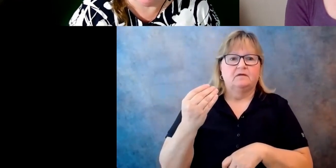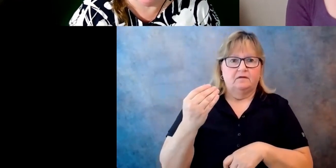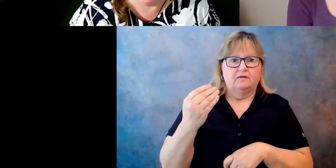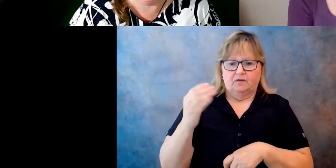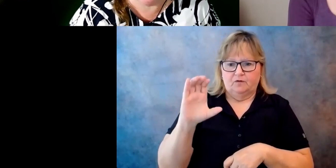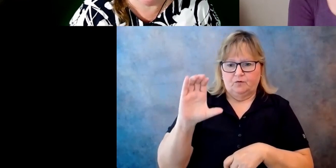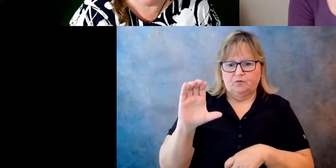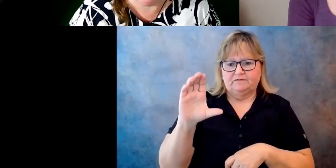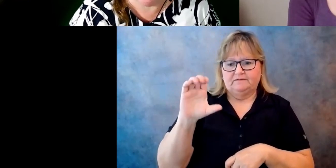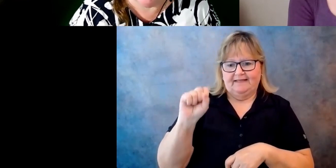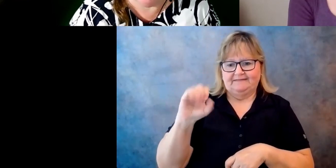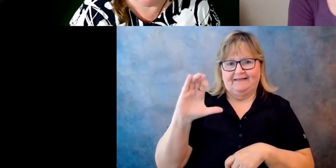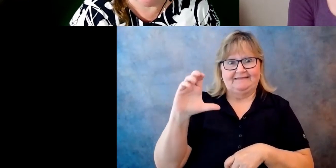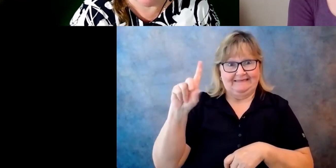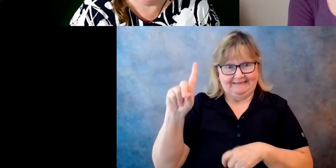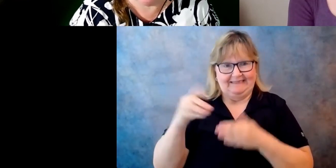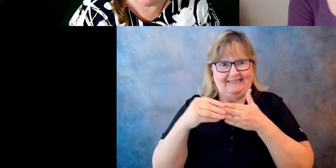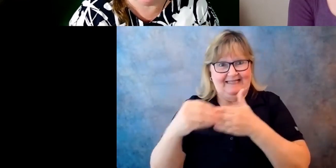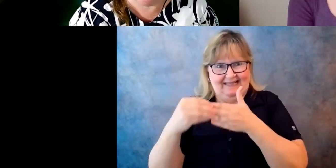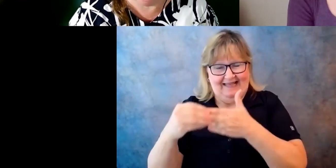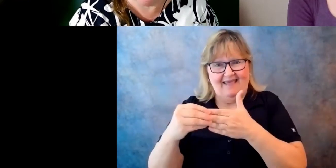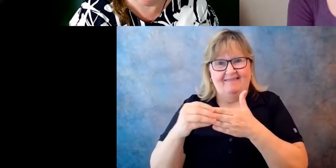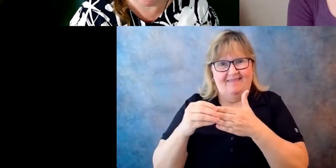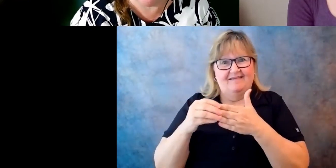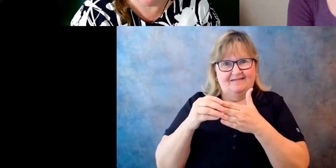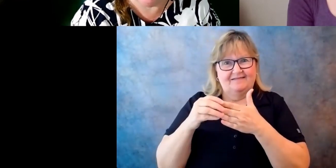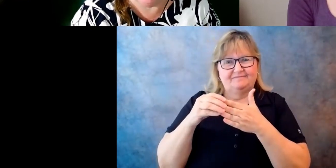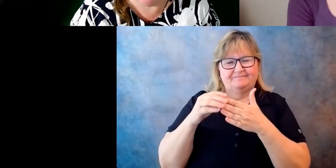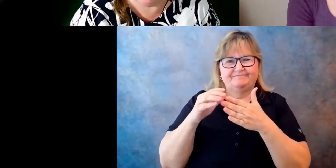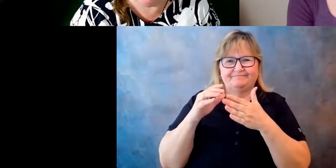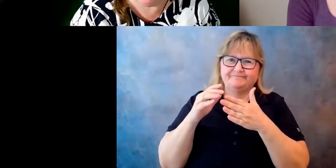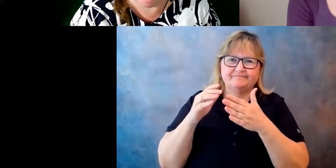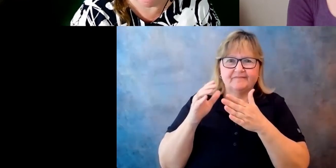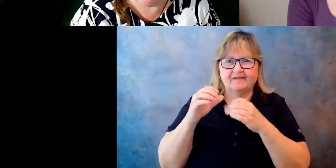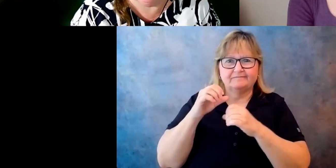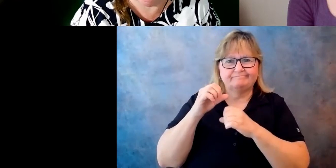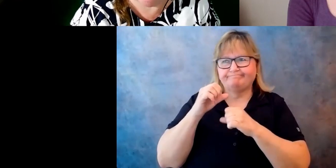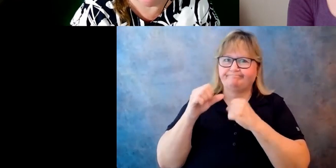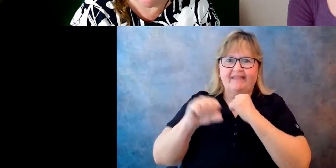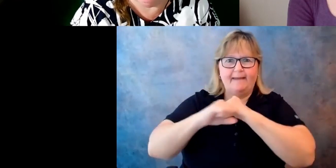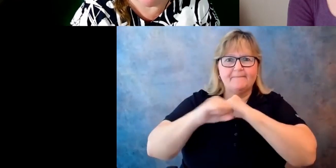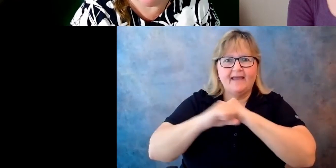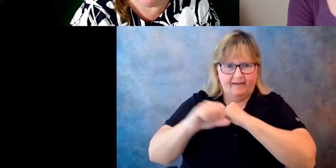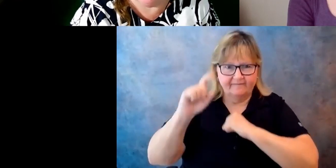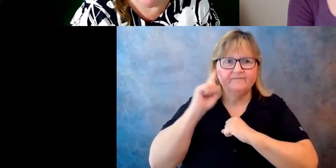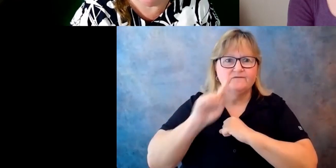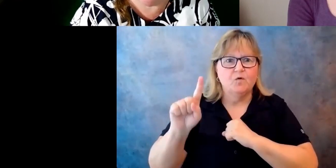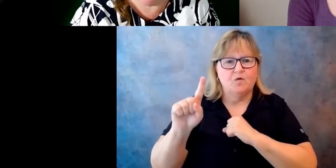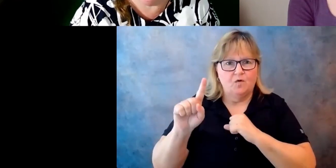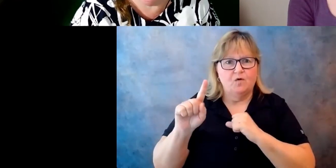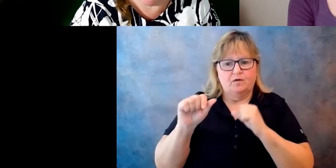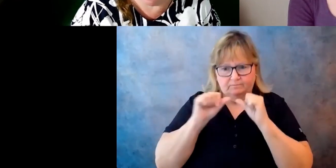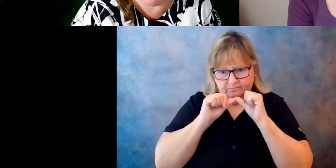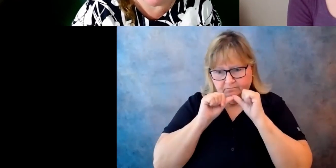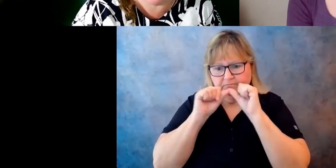and since Judy human left the State Department, we've been advocating heavily for permanent office on international